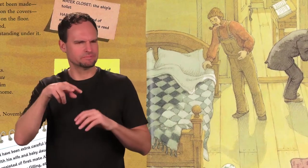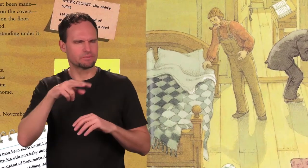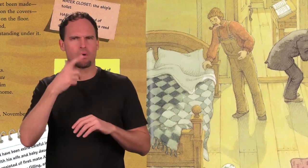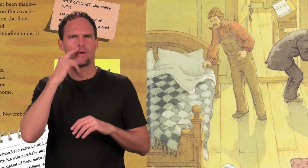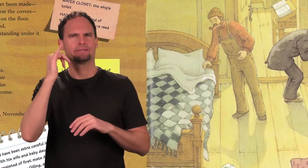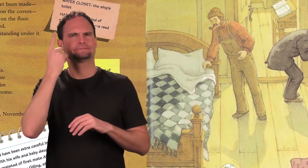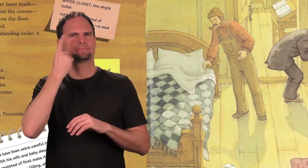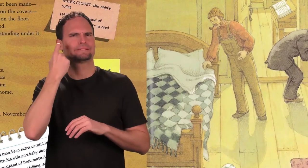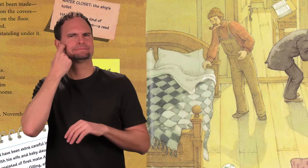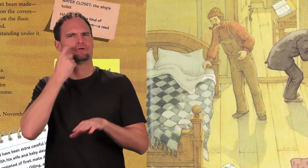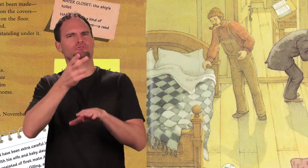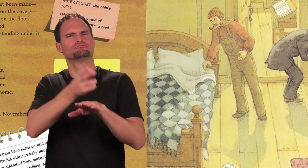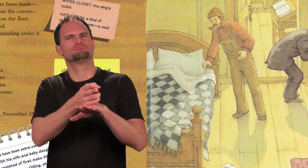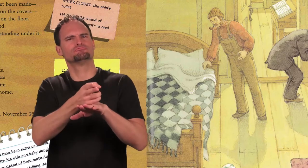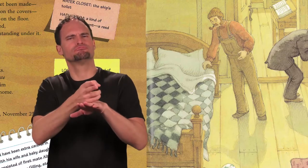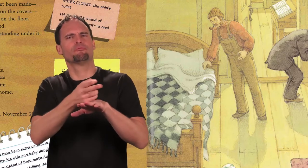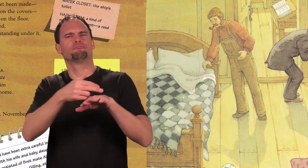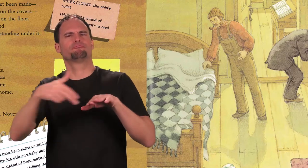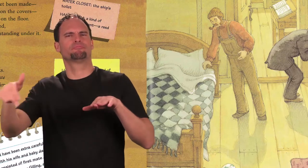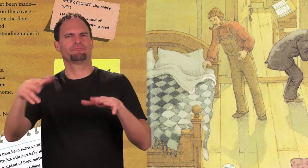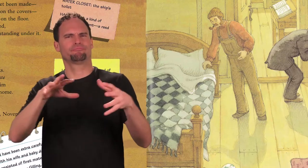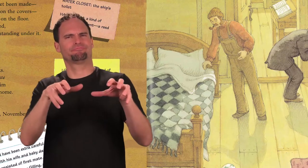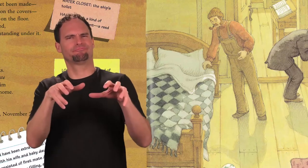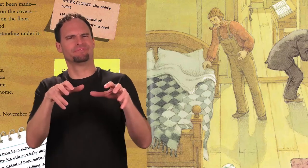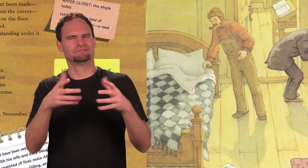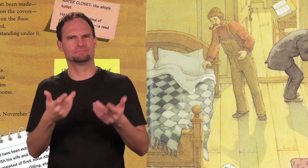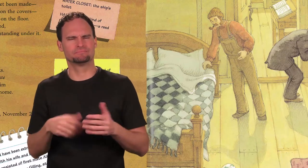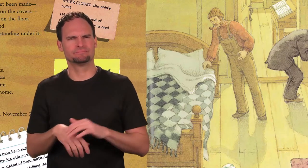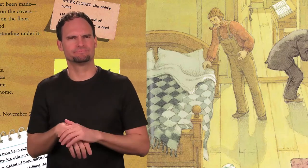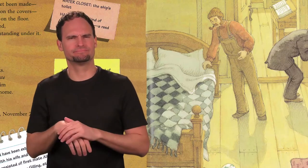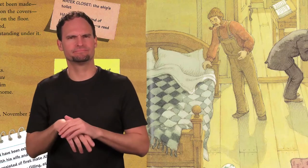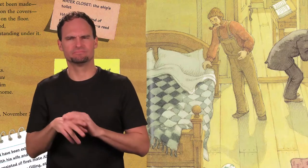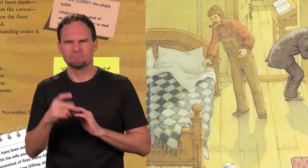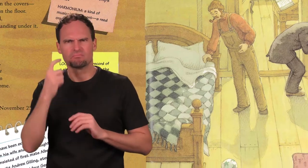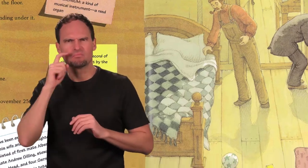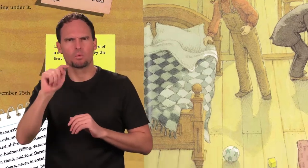body was on the covers, and several toys lay scattered on the floor.